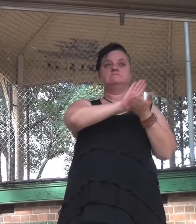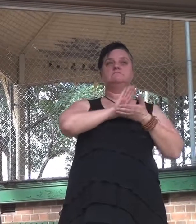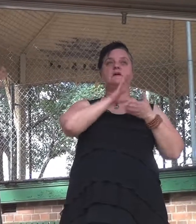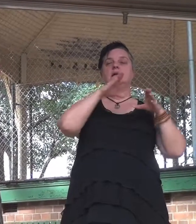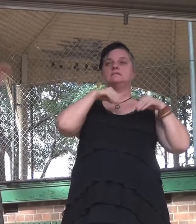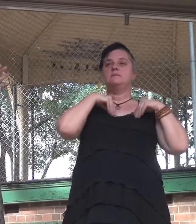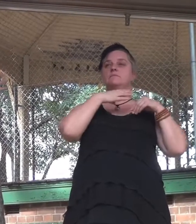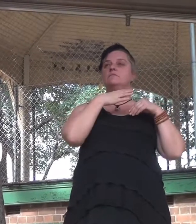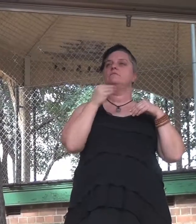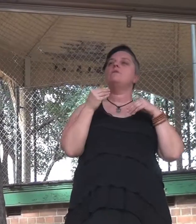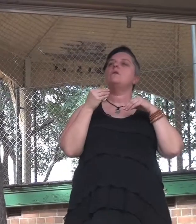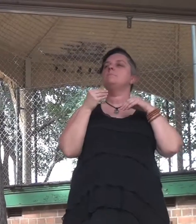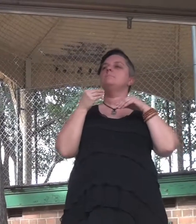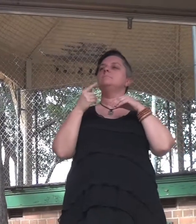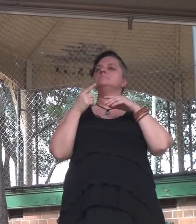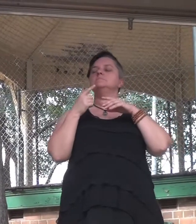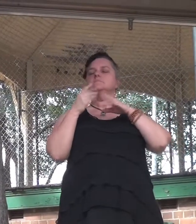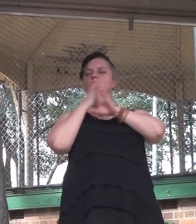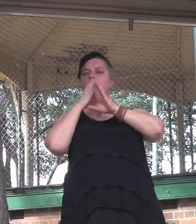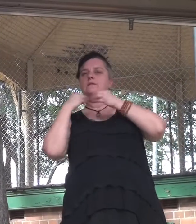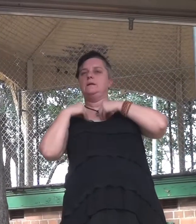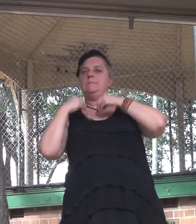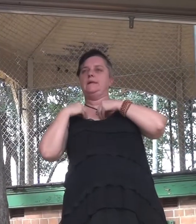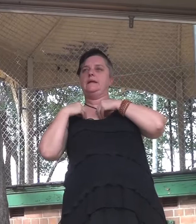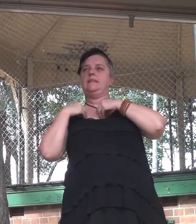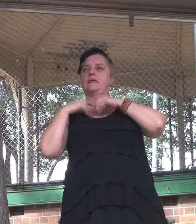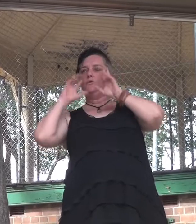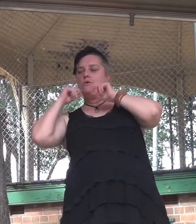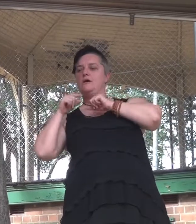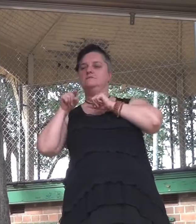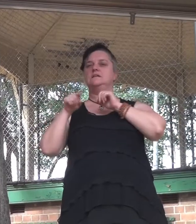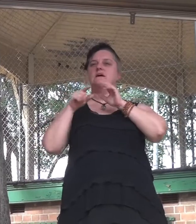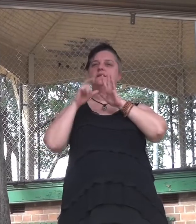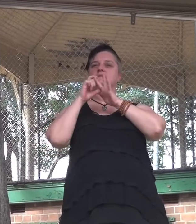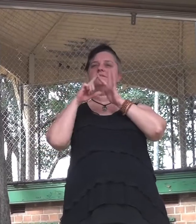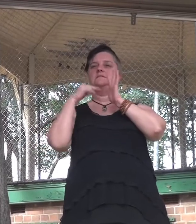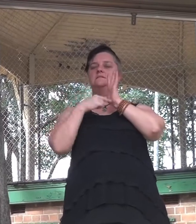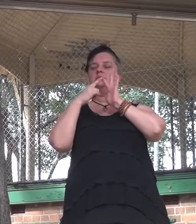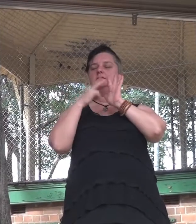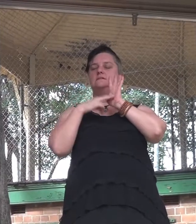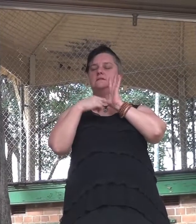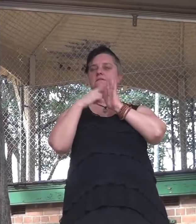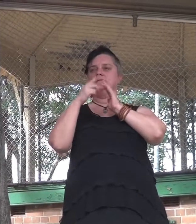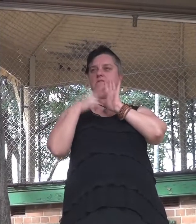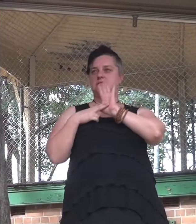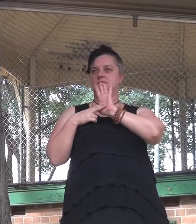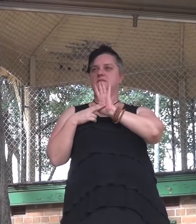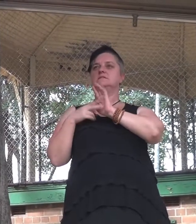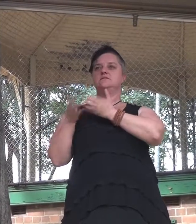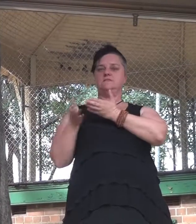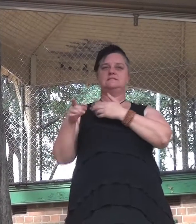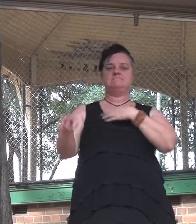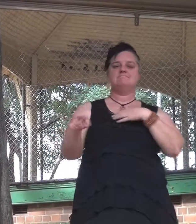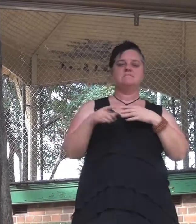on Manus and Nauru. A $1.2 billion contract went to Transfield this year to run both those centres.